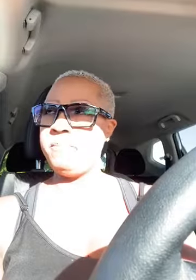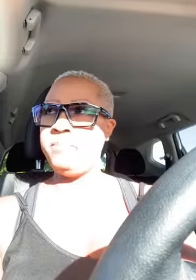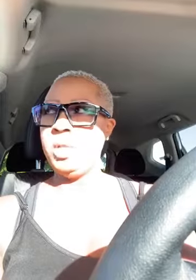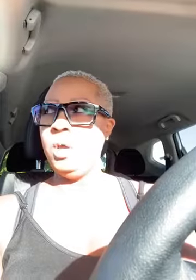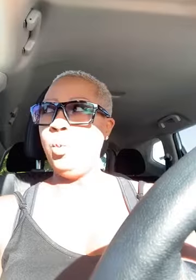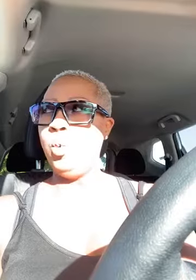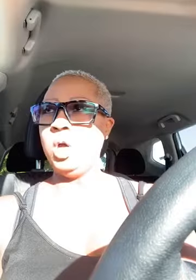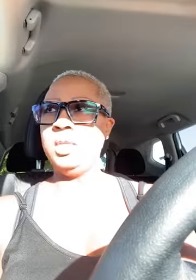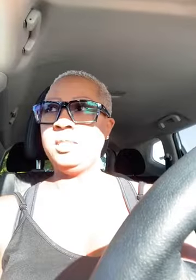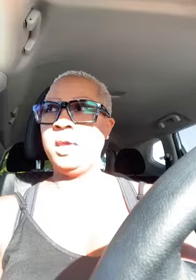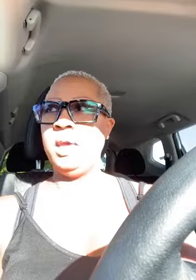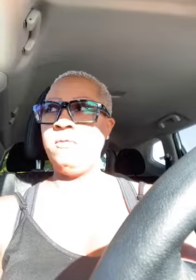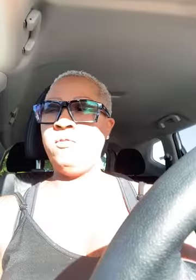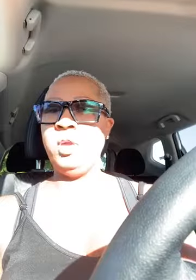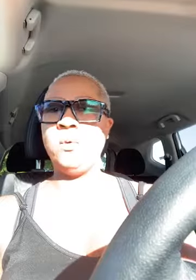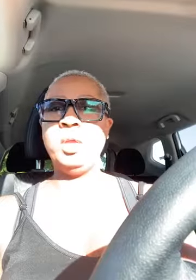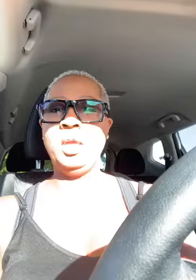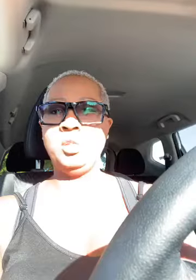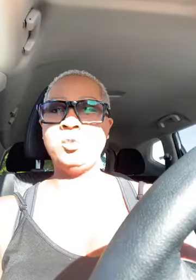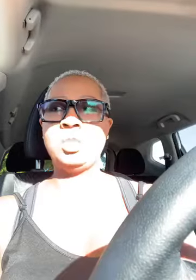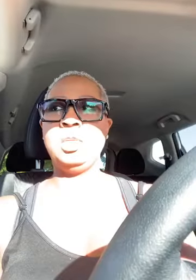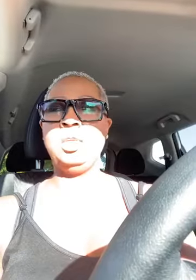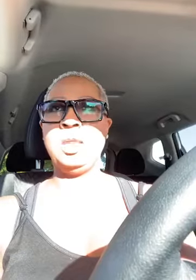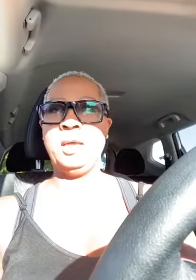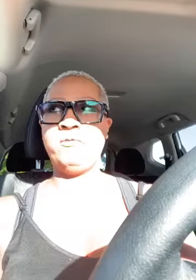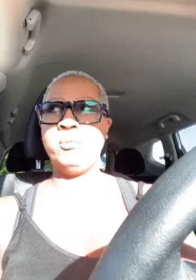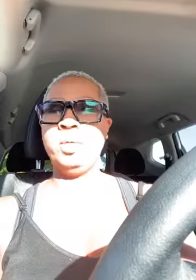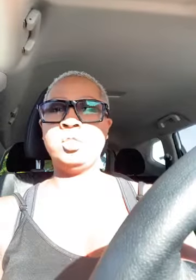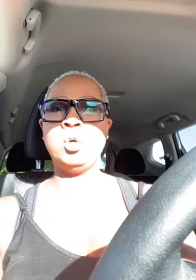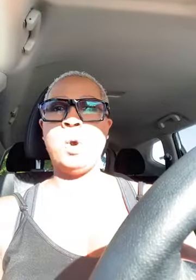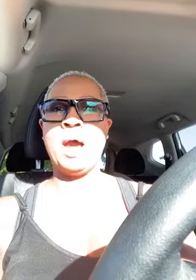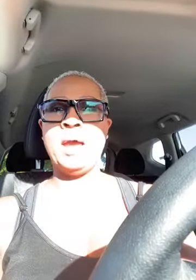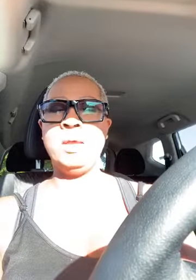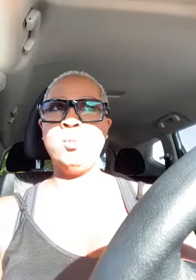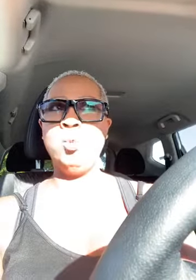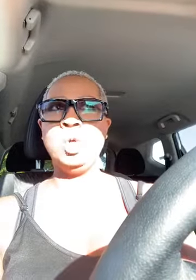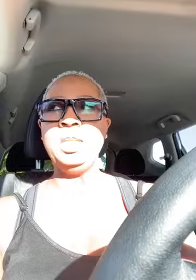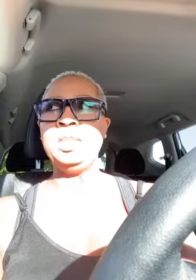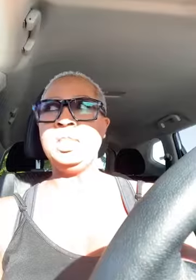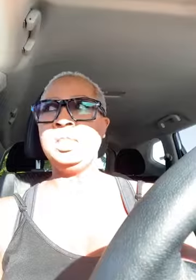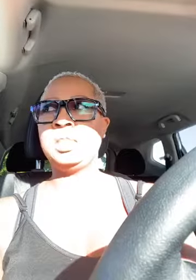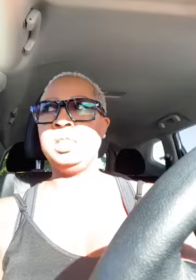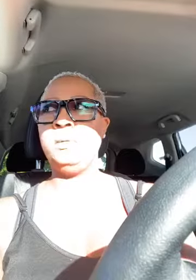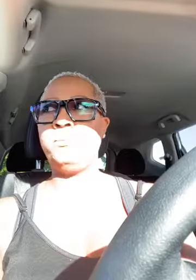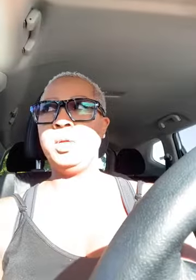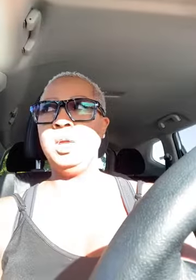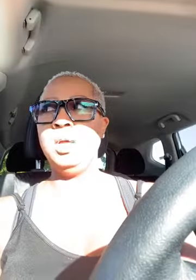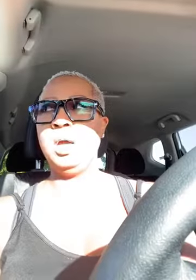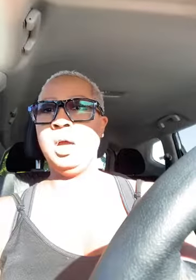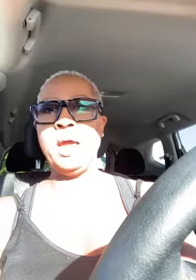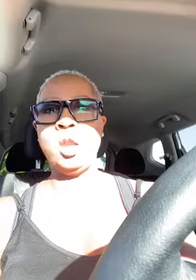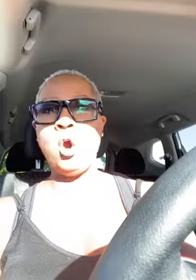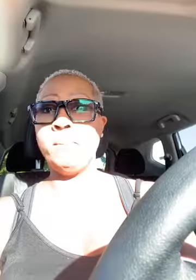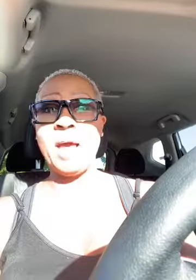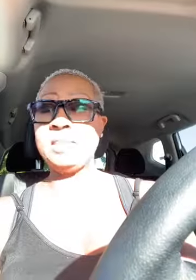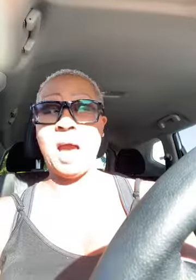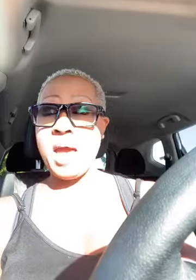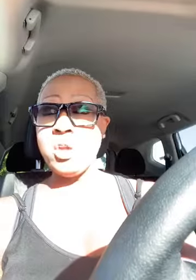was a very interesting night for me so i really didn't sleep uh at all i'm not tired